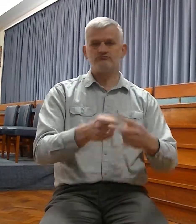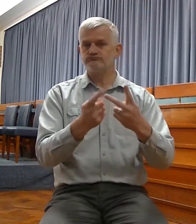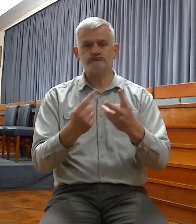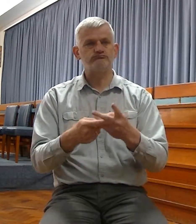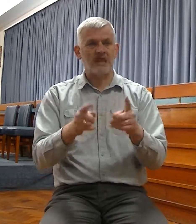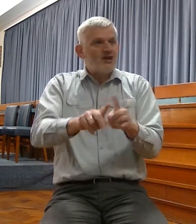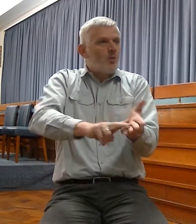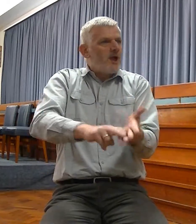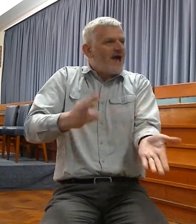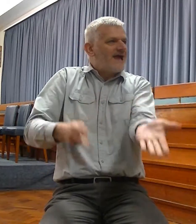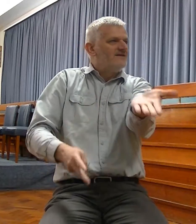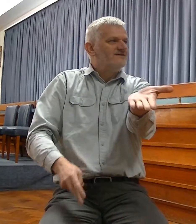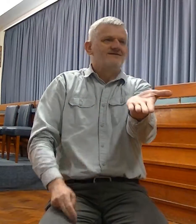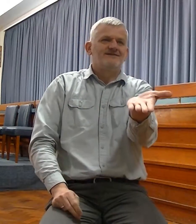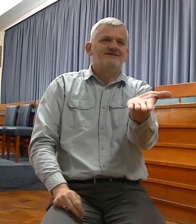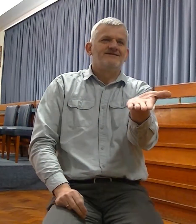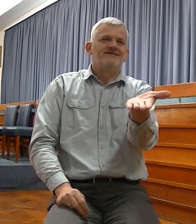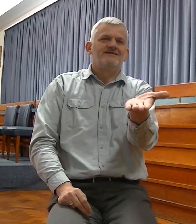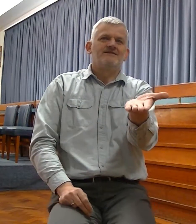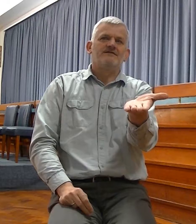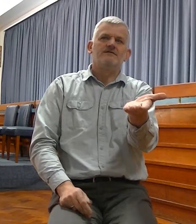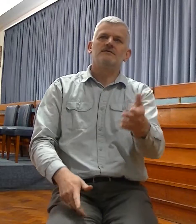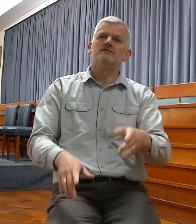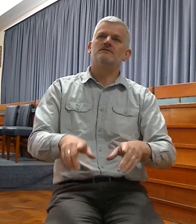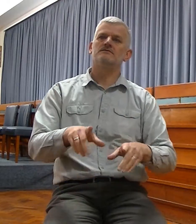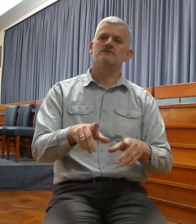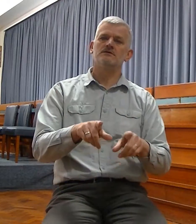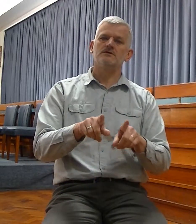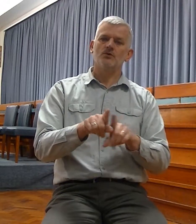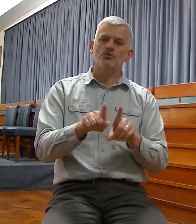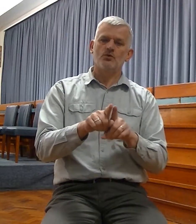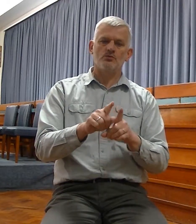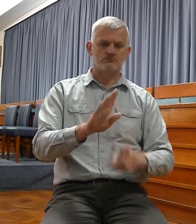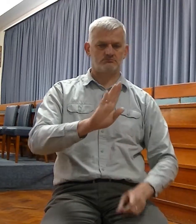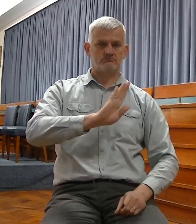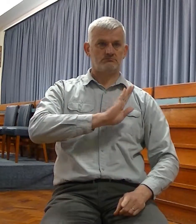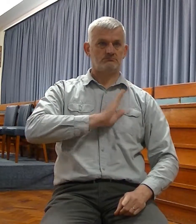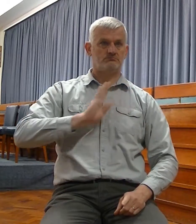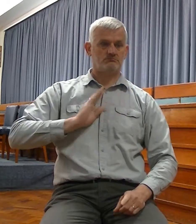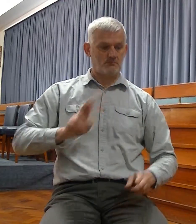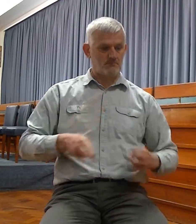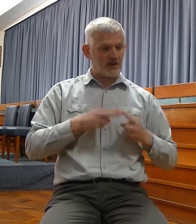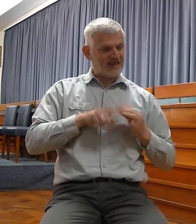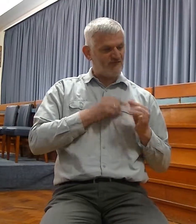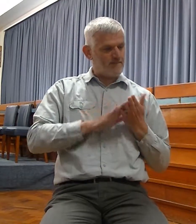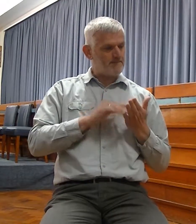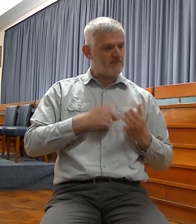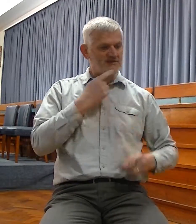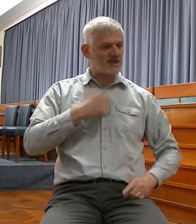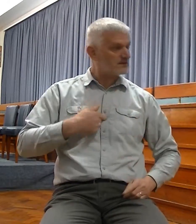there shall be a day that the watchman upon the Mount Ephraim shalt cry, Arise ye, and let us